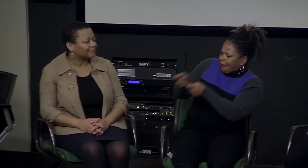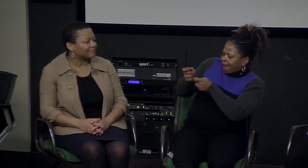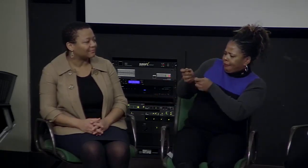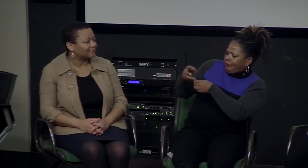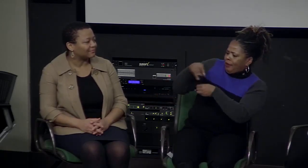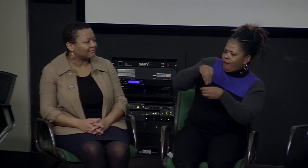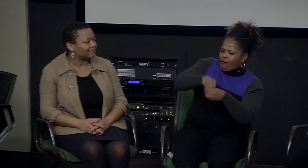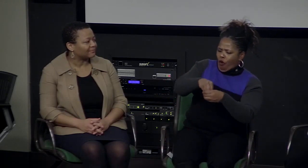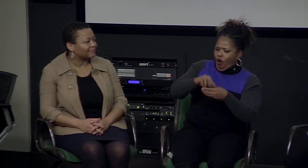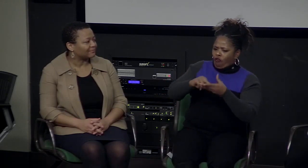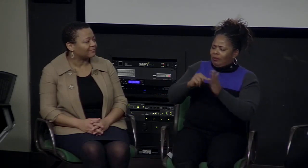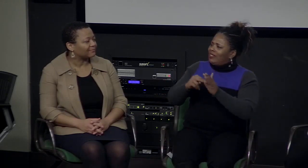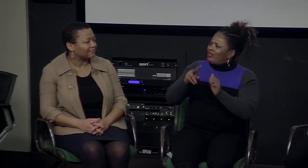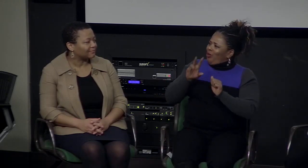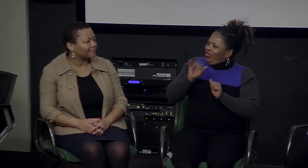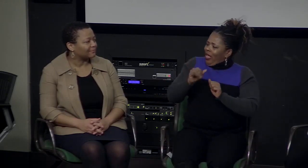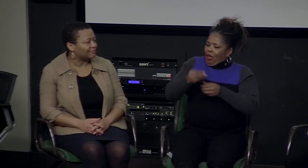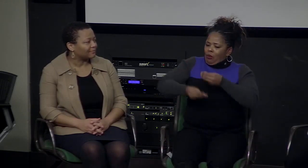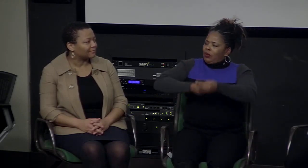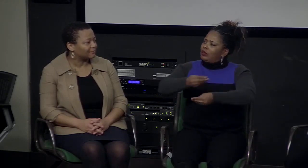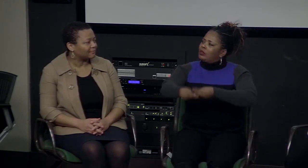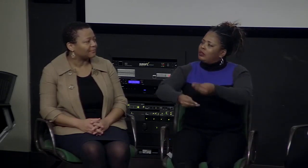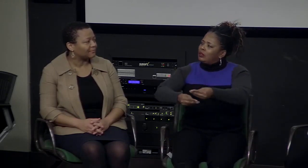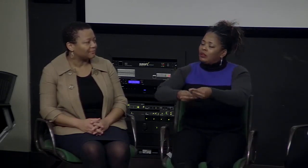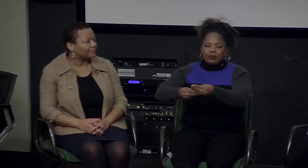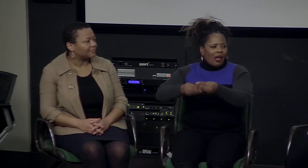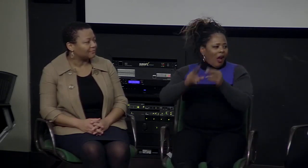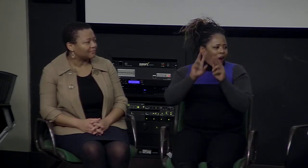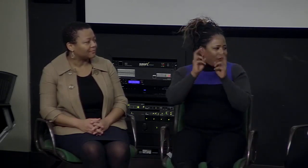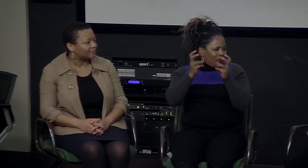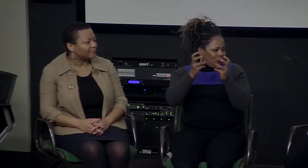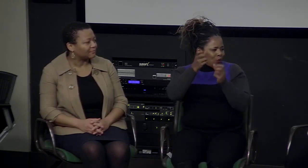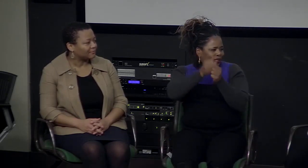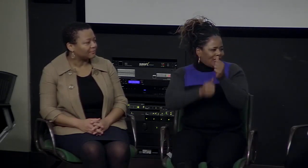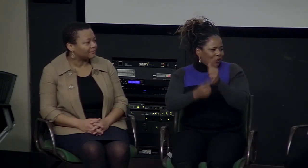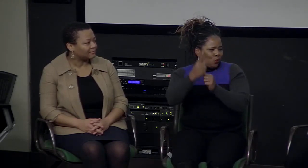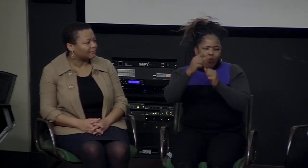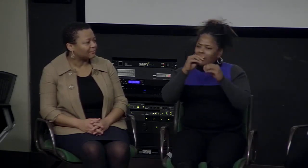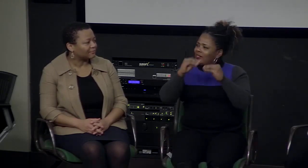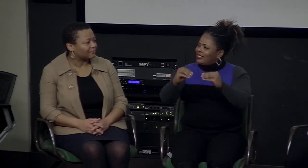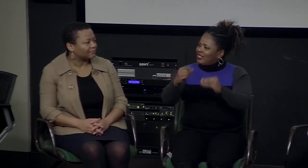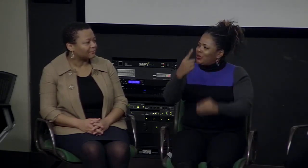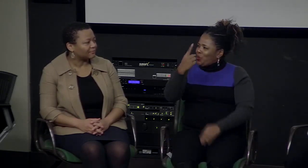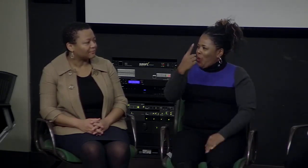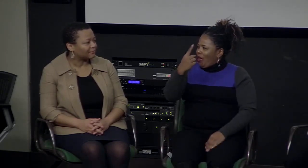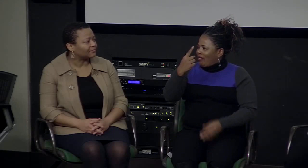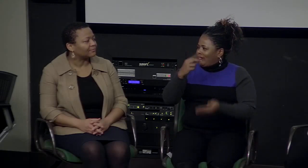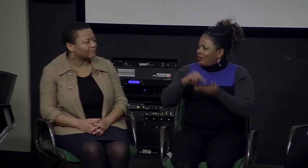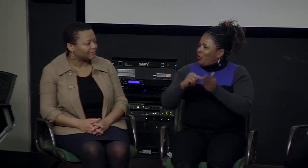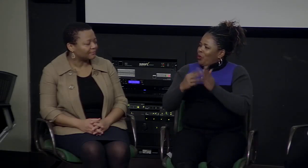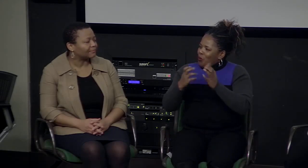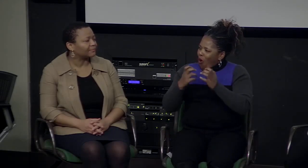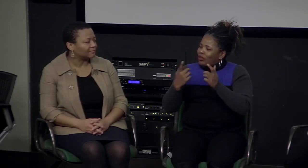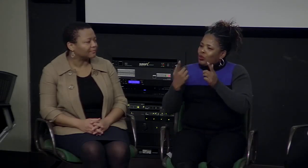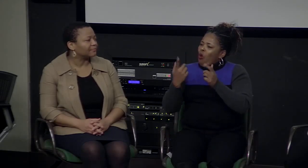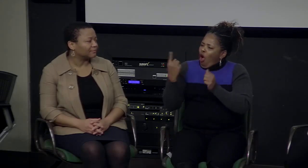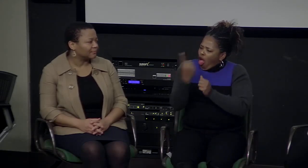responsible for supporting other members of the community and passing on the knowledge that we were gaining in the